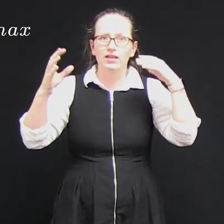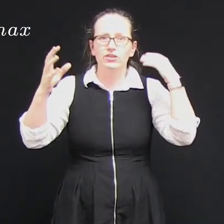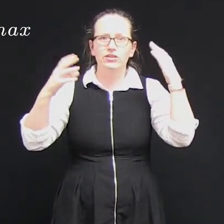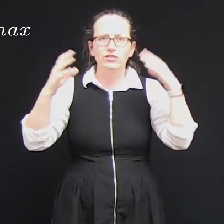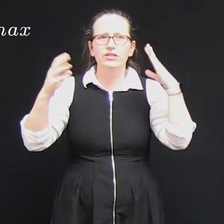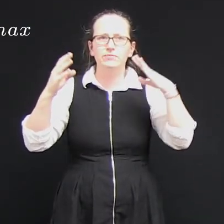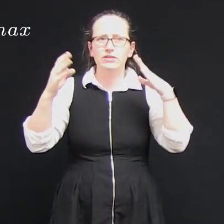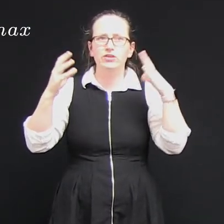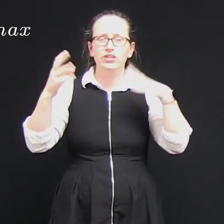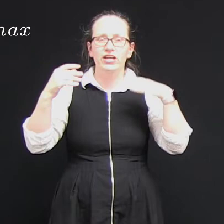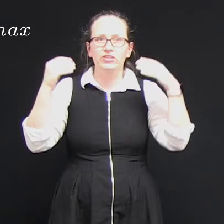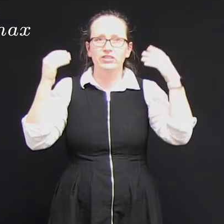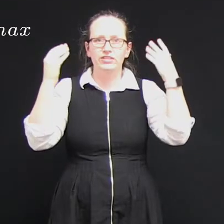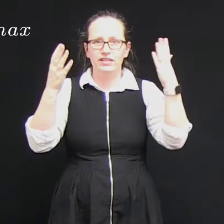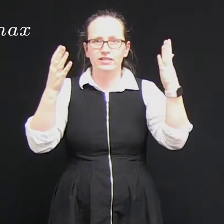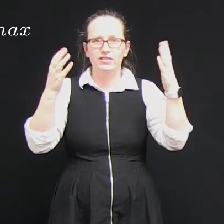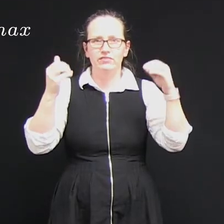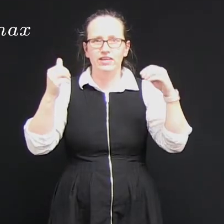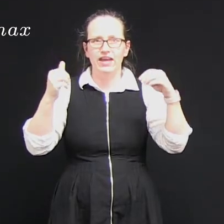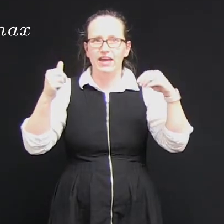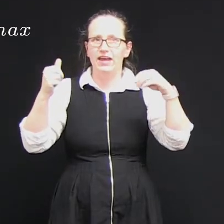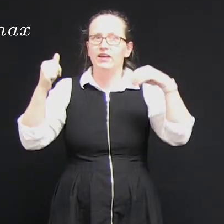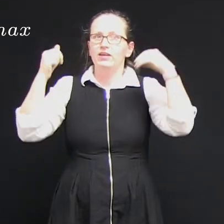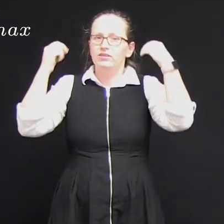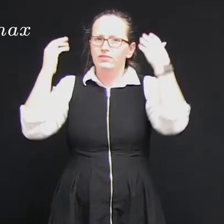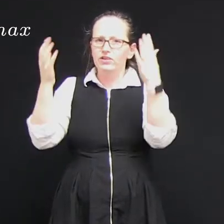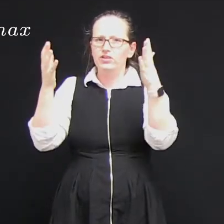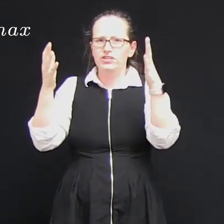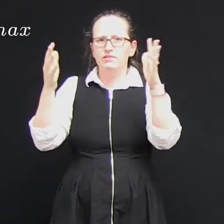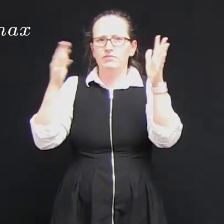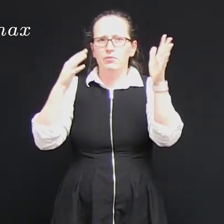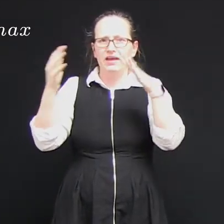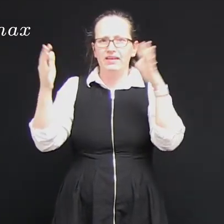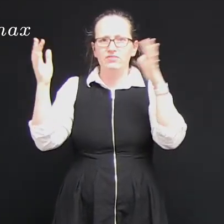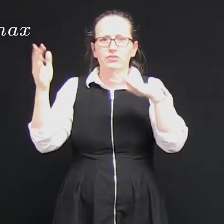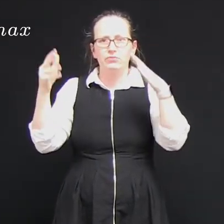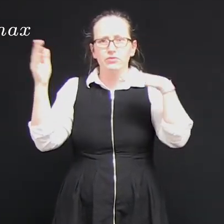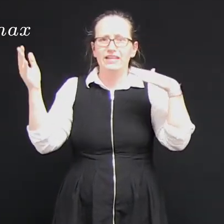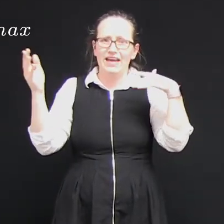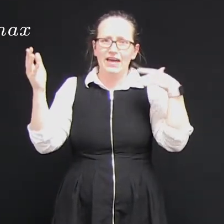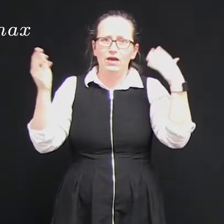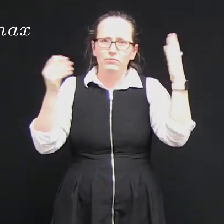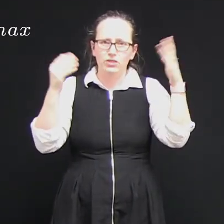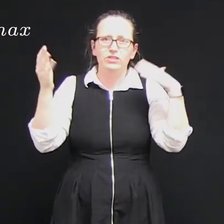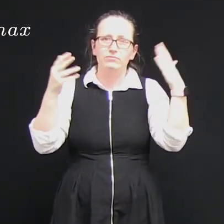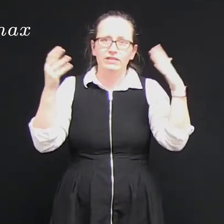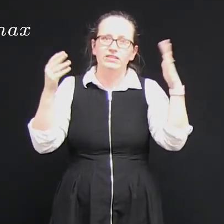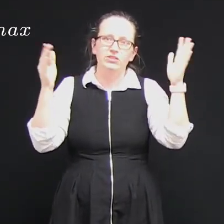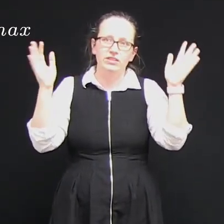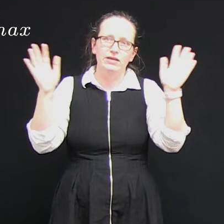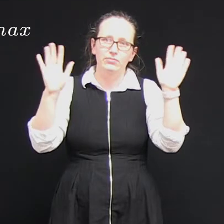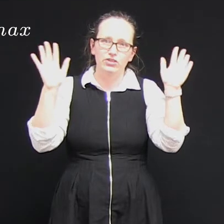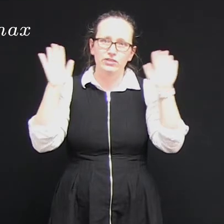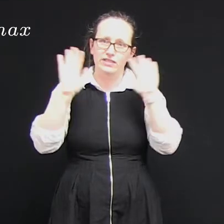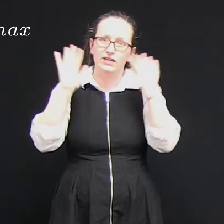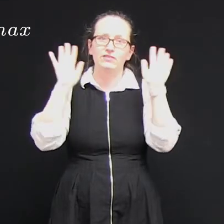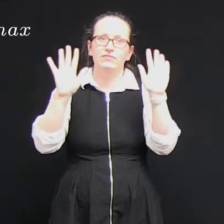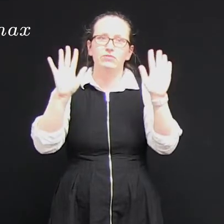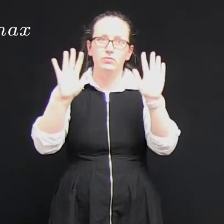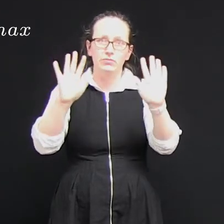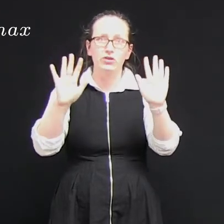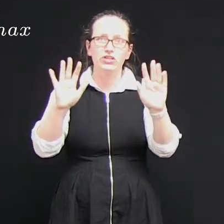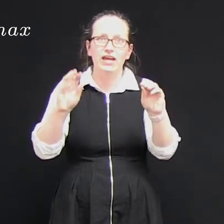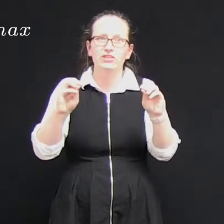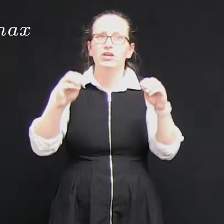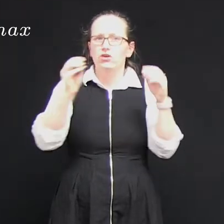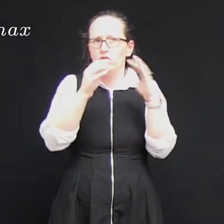and so as long as we're not changing the density of the air the velocity of the waves through the air which is related to the temperature and stuff